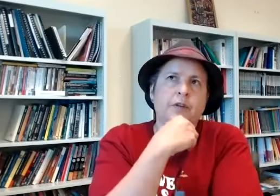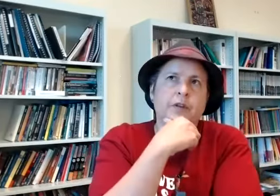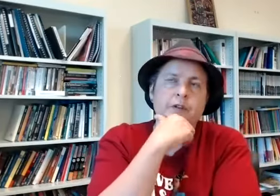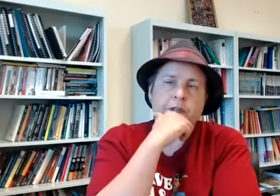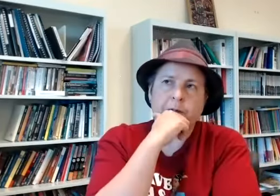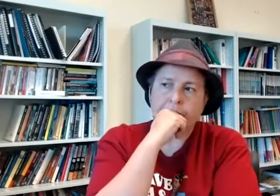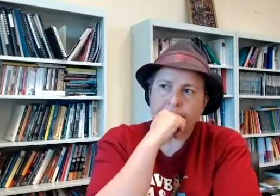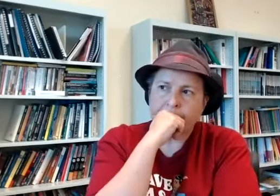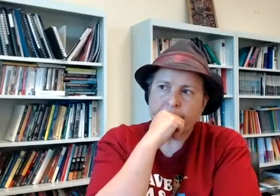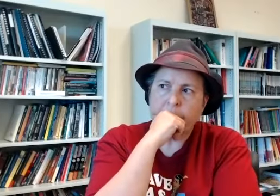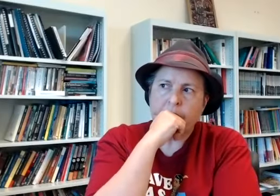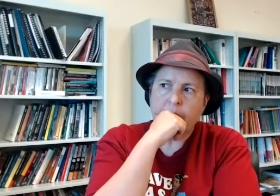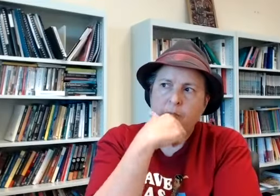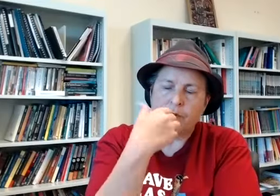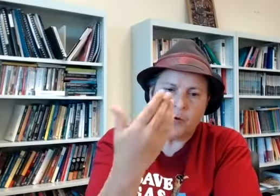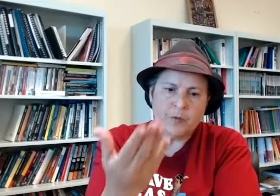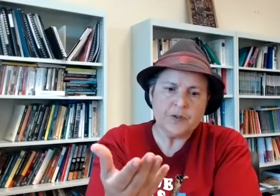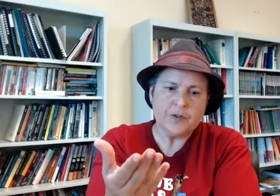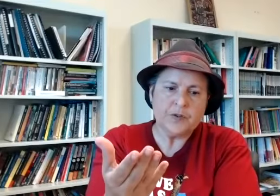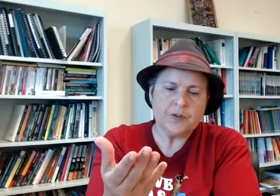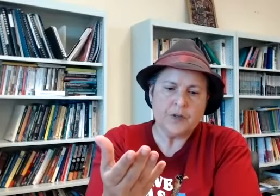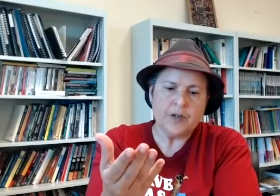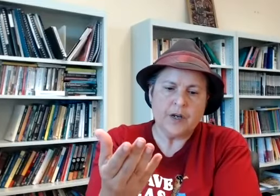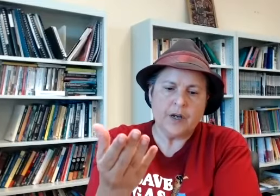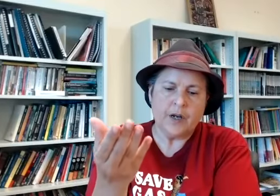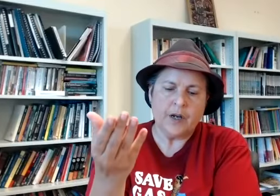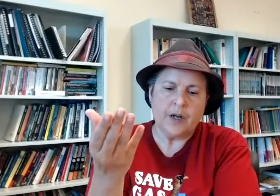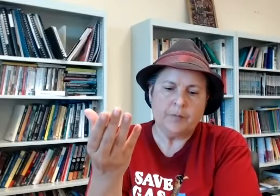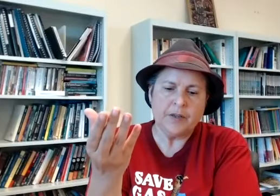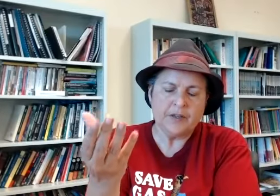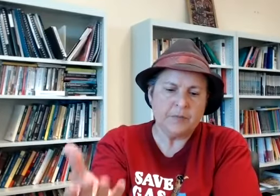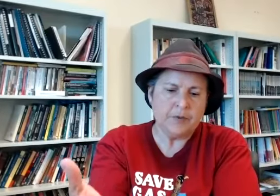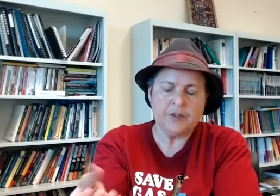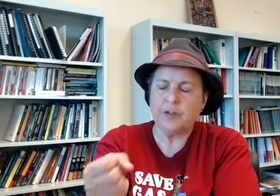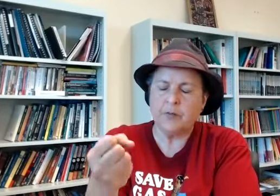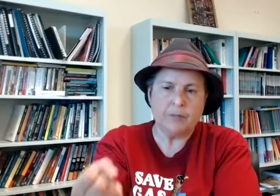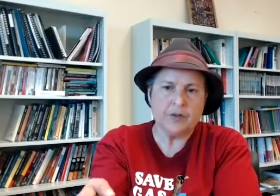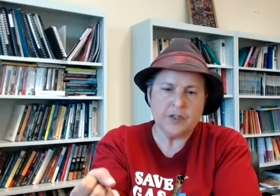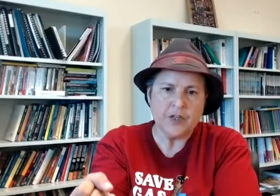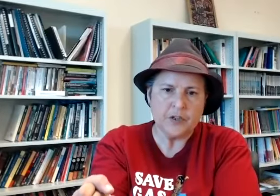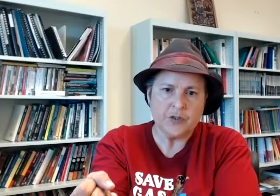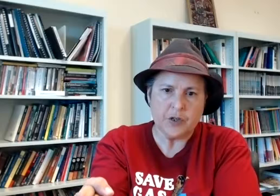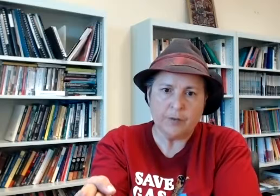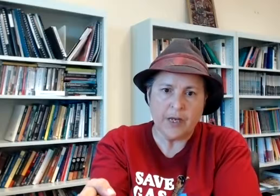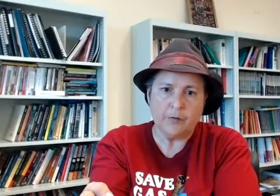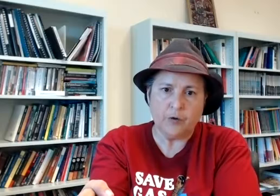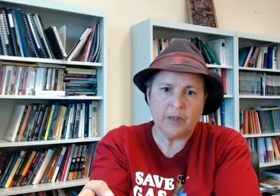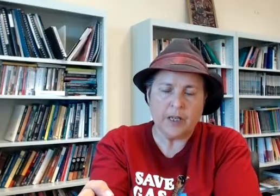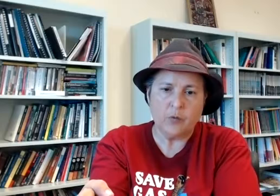that um performances um and their symbolism and their representations are so powerful i mean they want